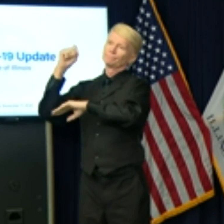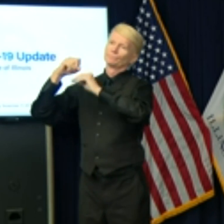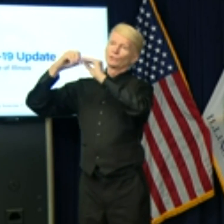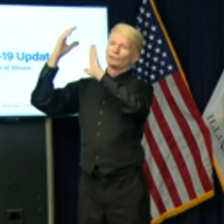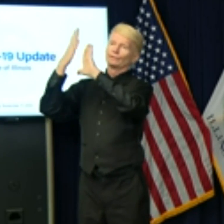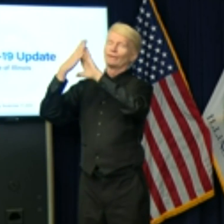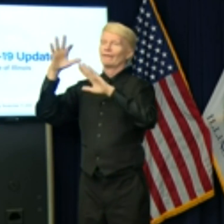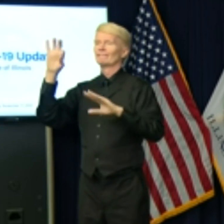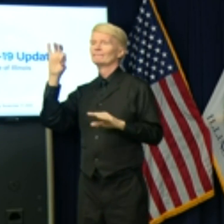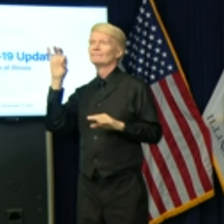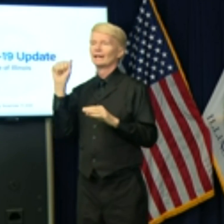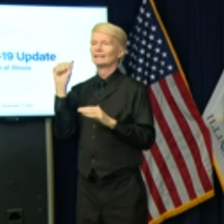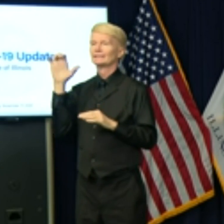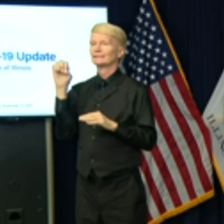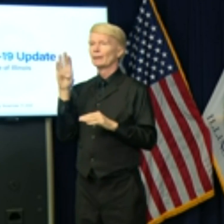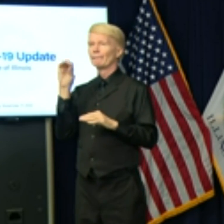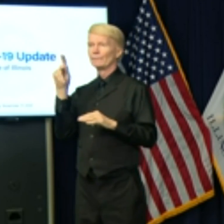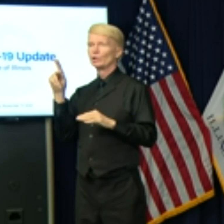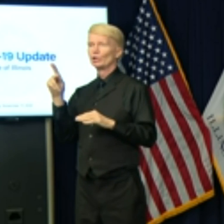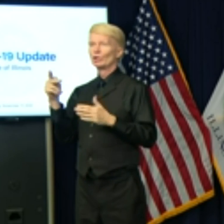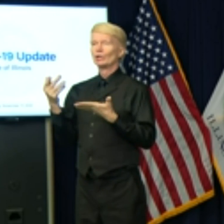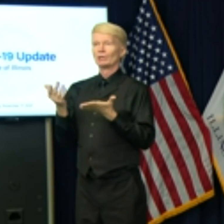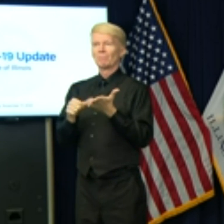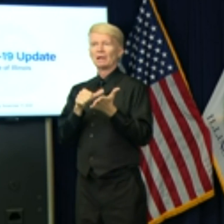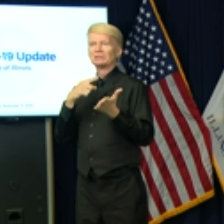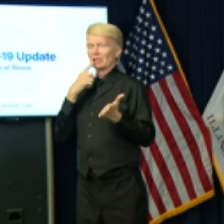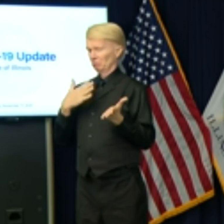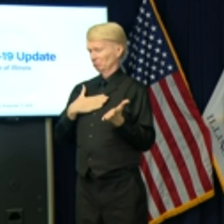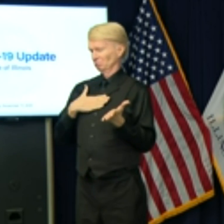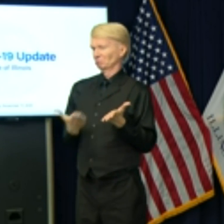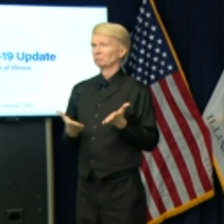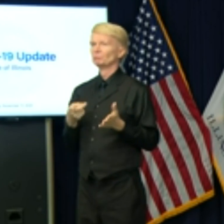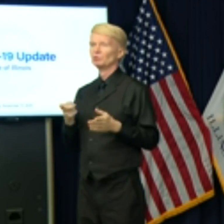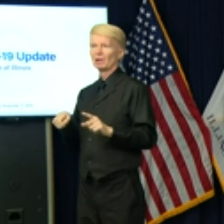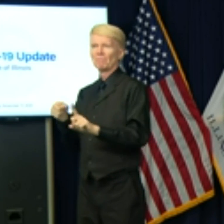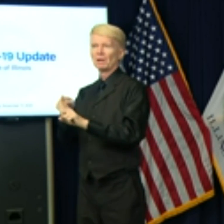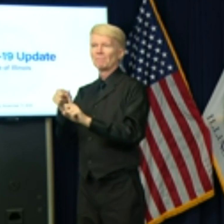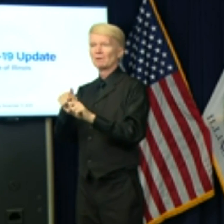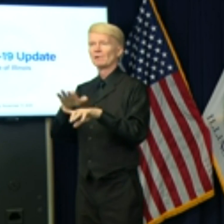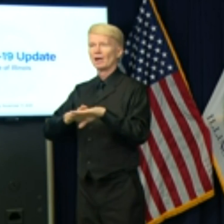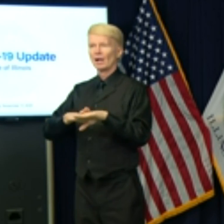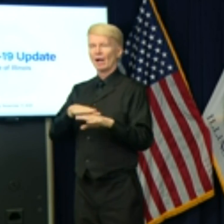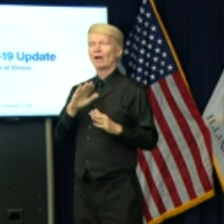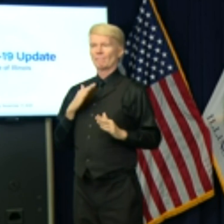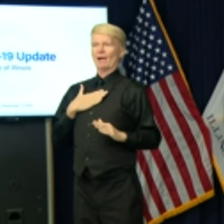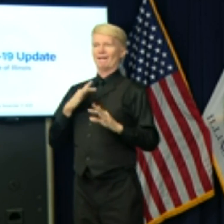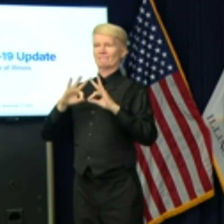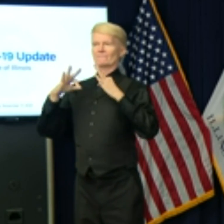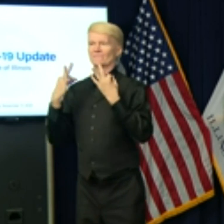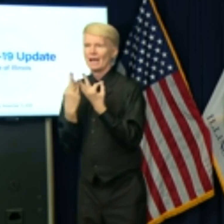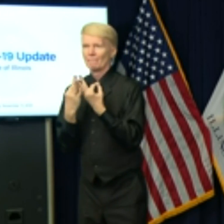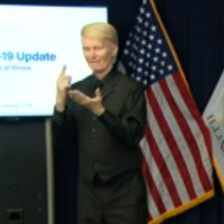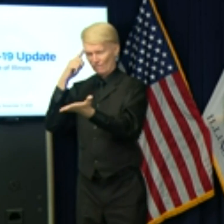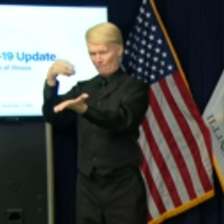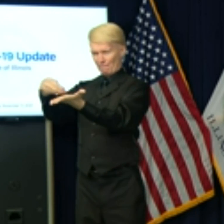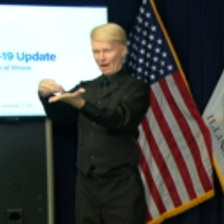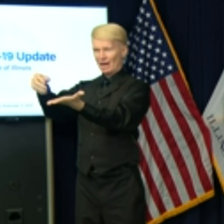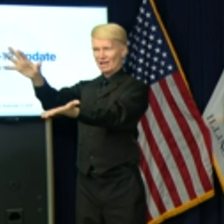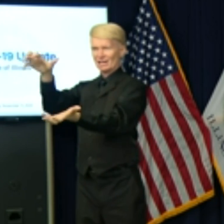Facebook page offering money to harass my family at Thanksgiving. An actual cash bounty.